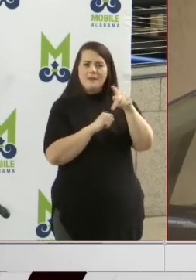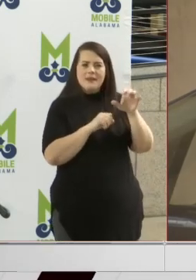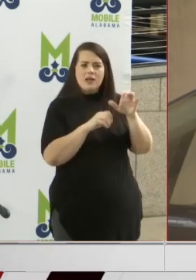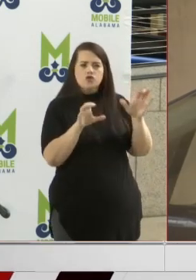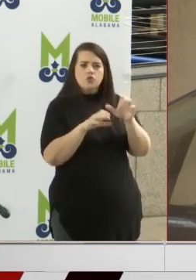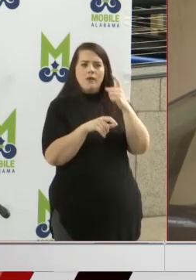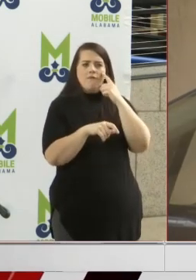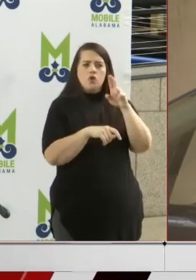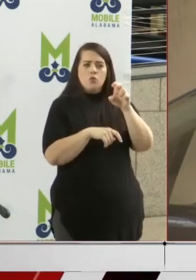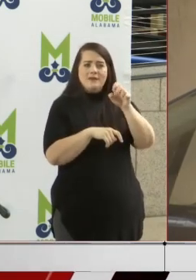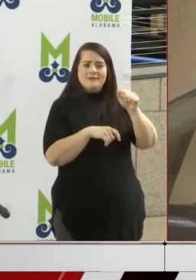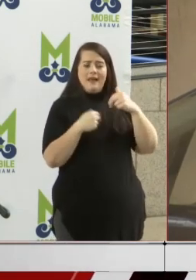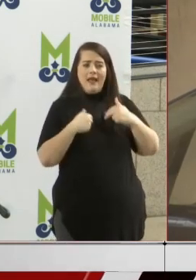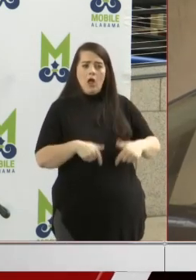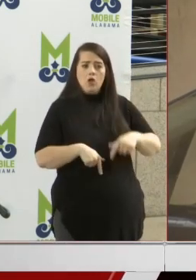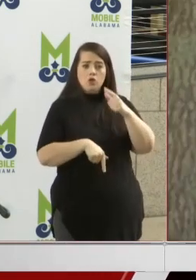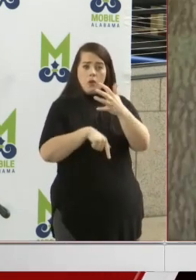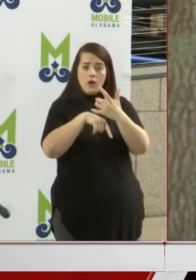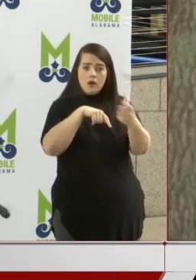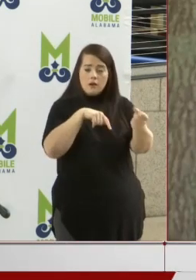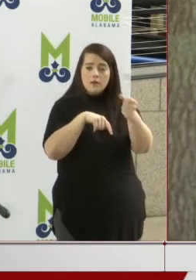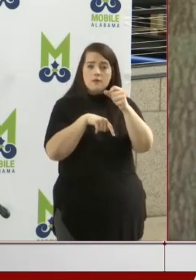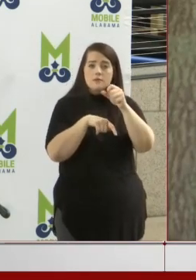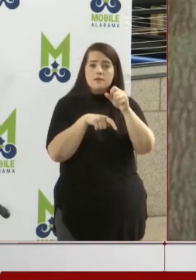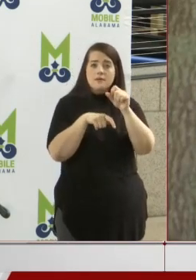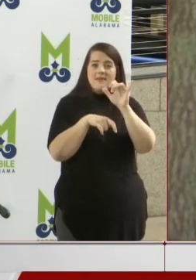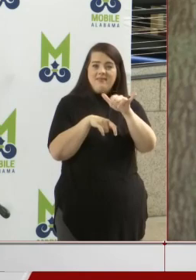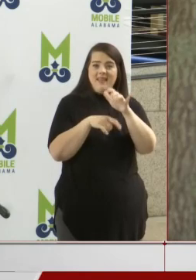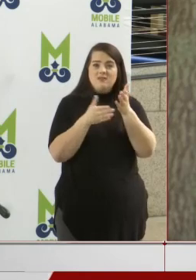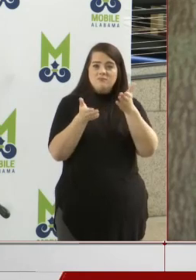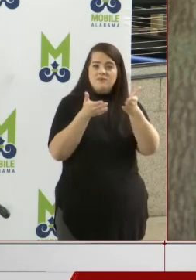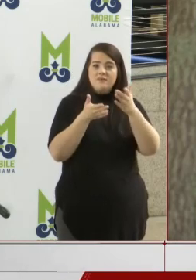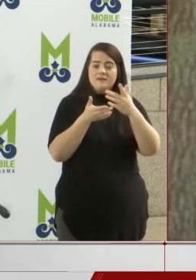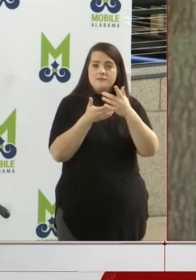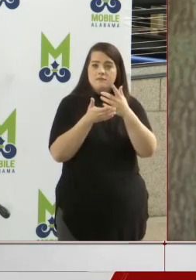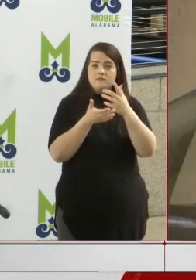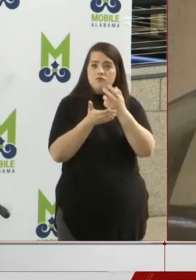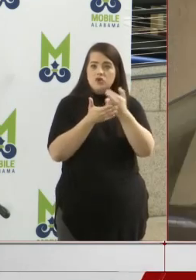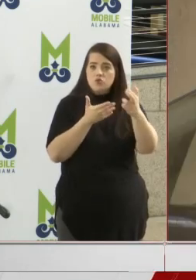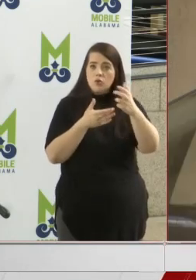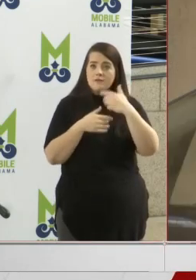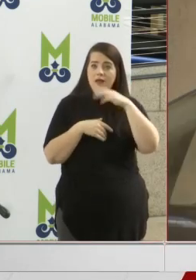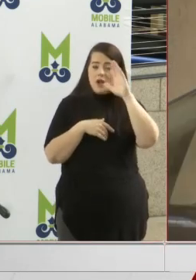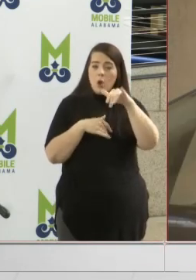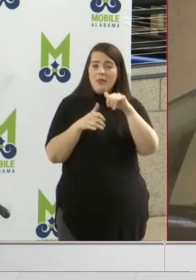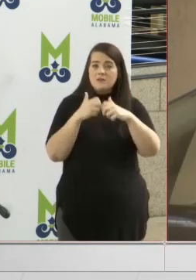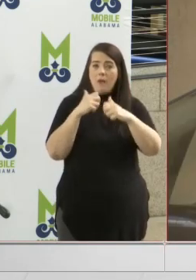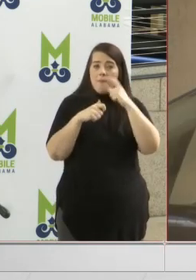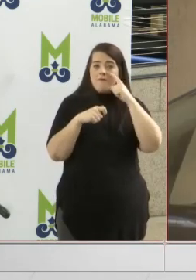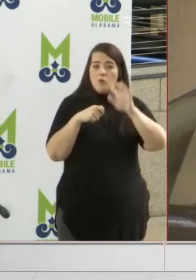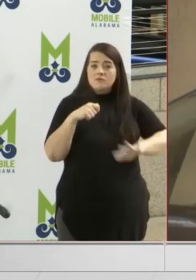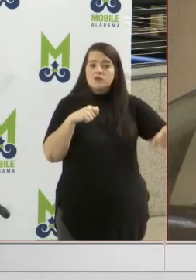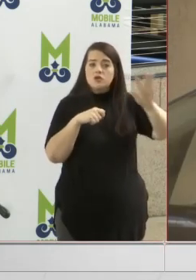at USA Health? Are you guys running out of certain supplies? I know masks are still an issue for hospitals across the country.